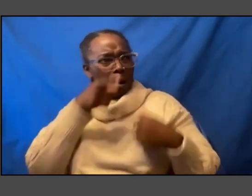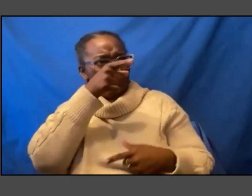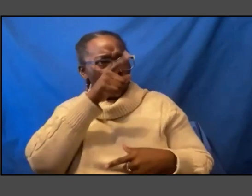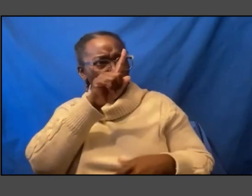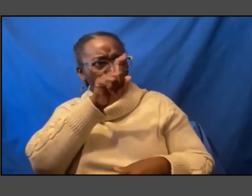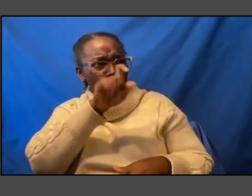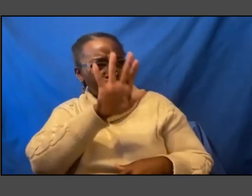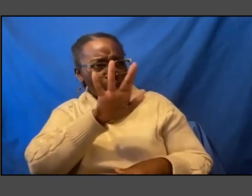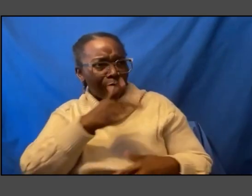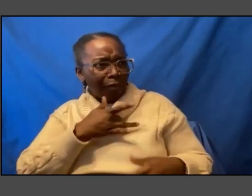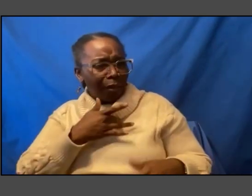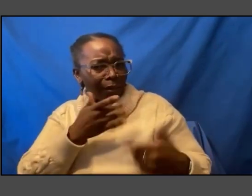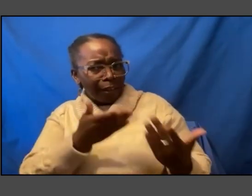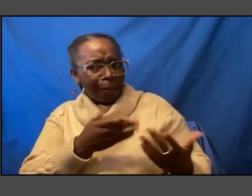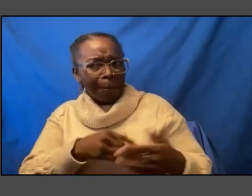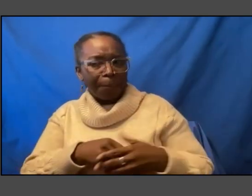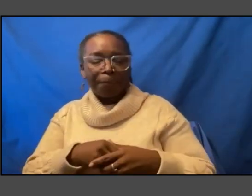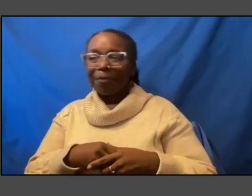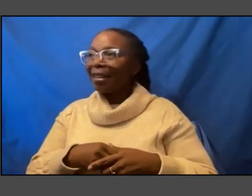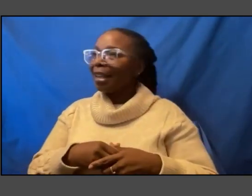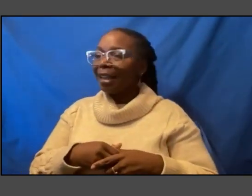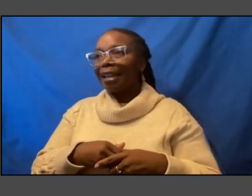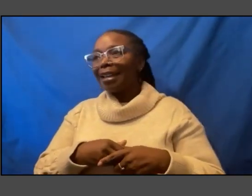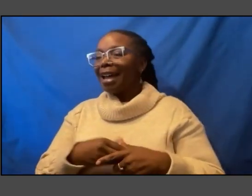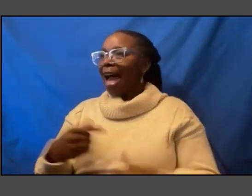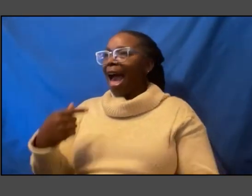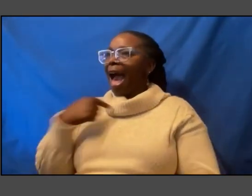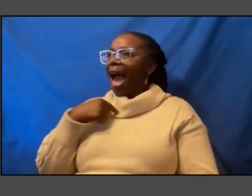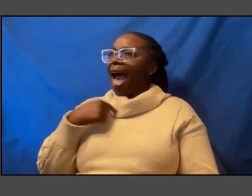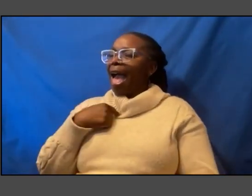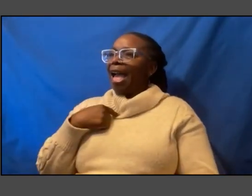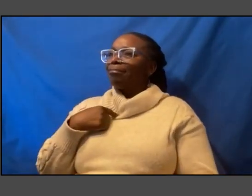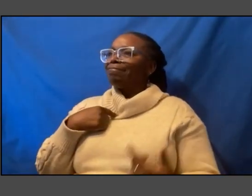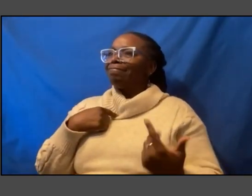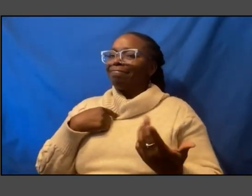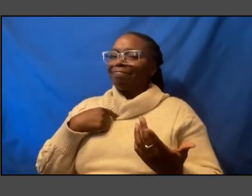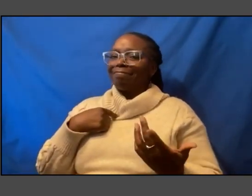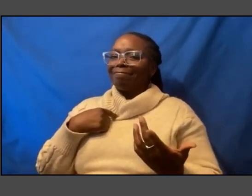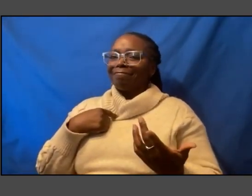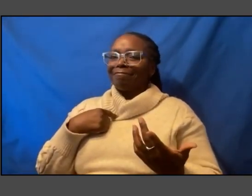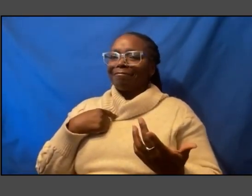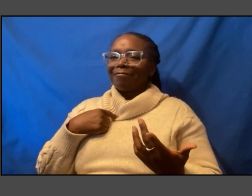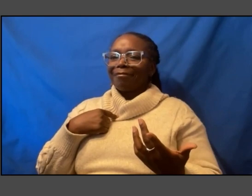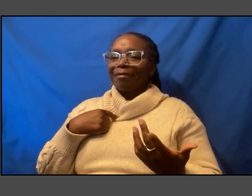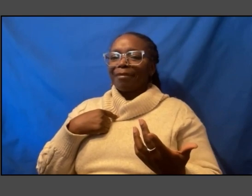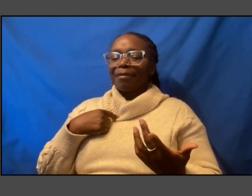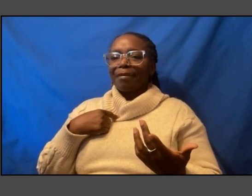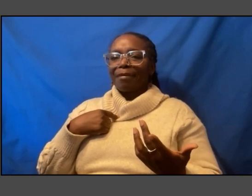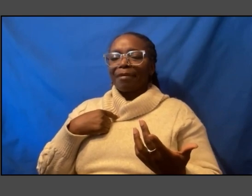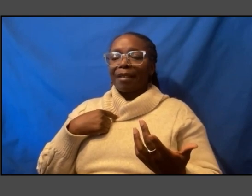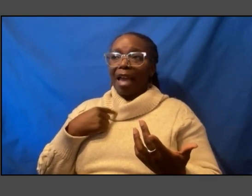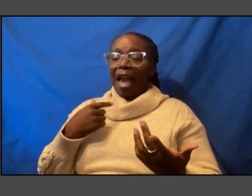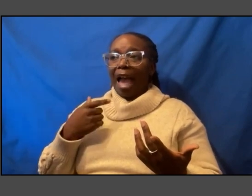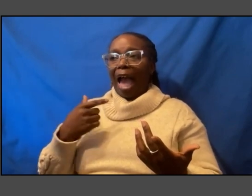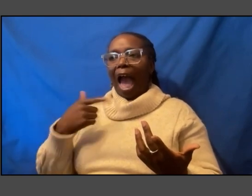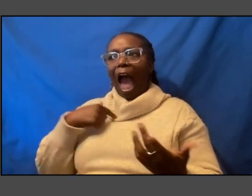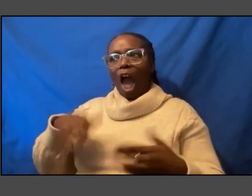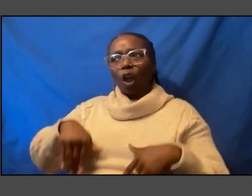I am look on the one hand I mean you know I grew up in Washington DC and the